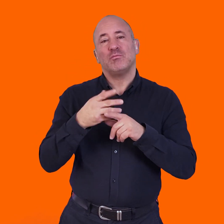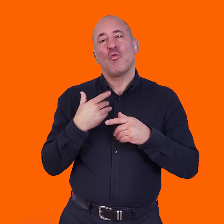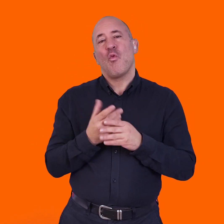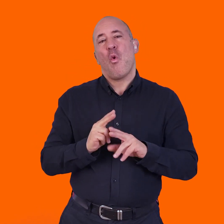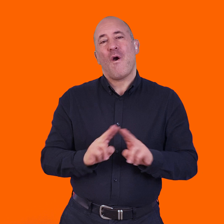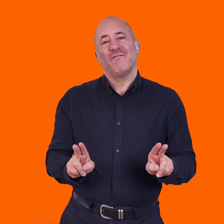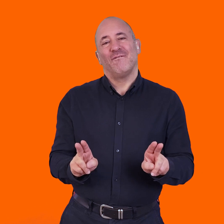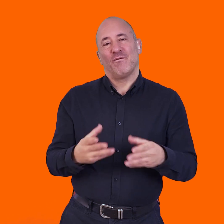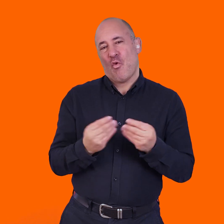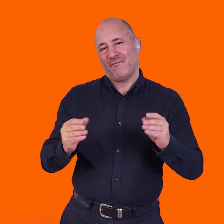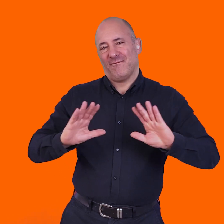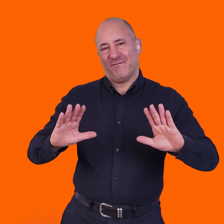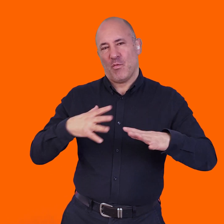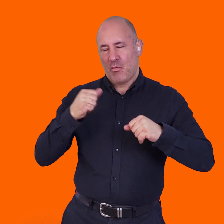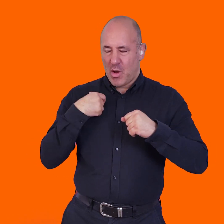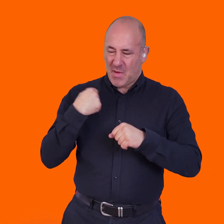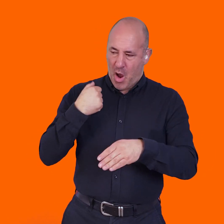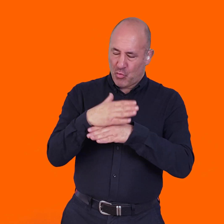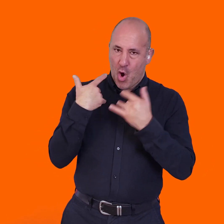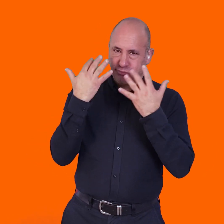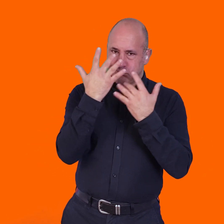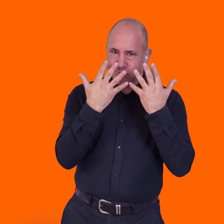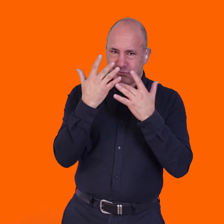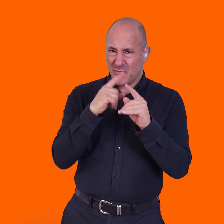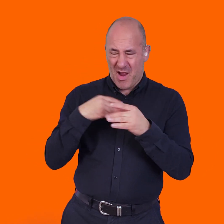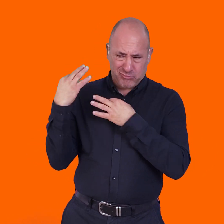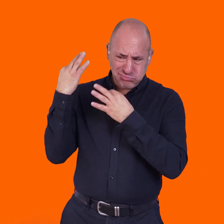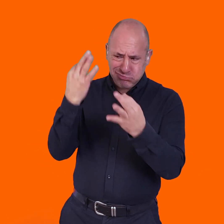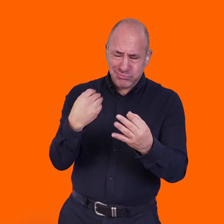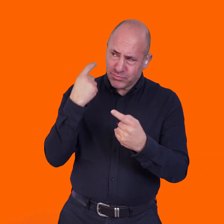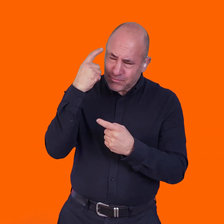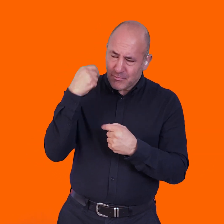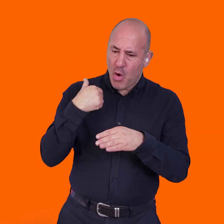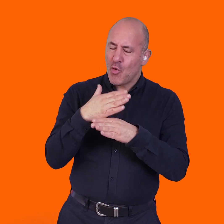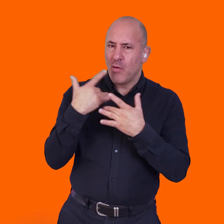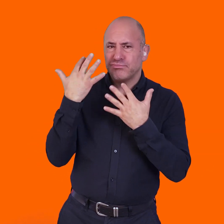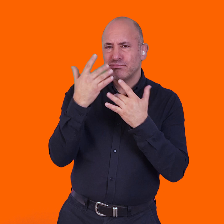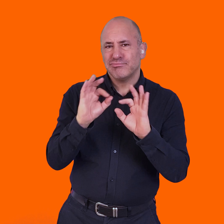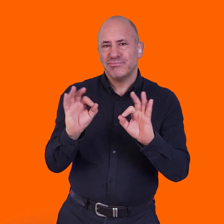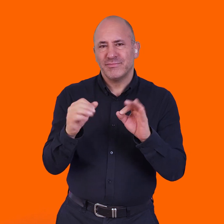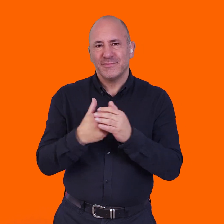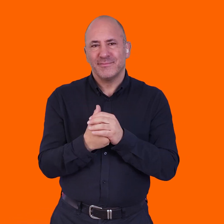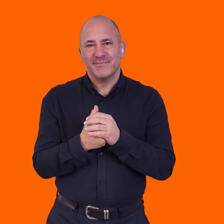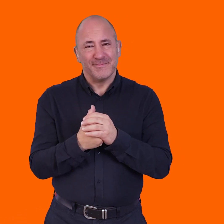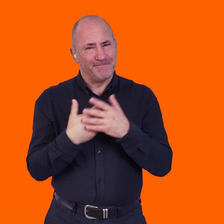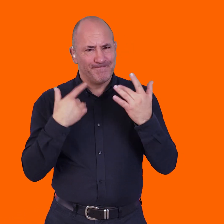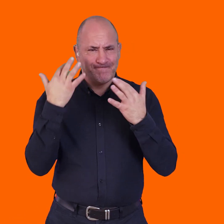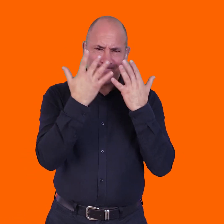few weeks off to have a think about my work, because I haven't thought about my work for a while, and I've been thinking about it as